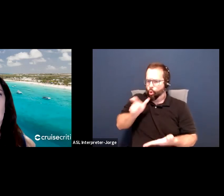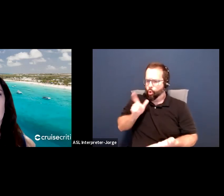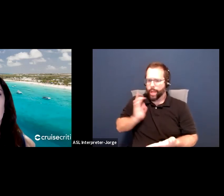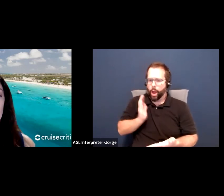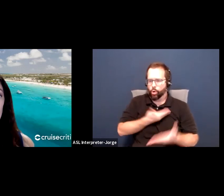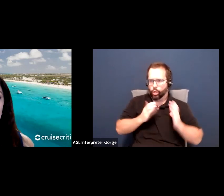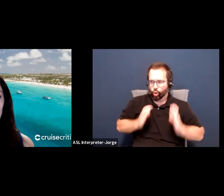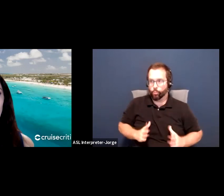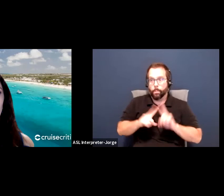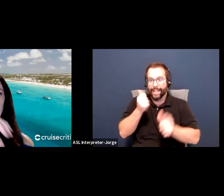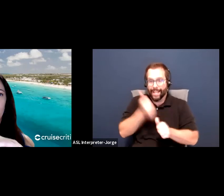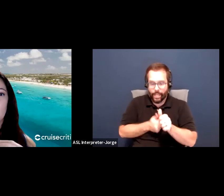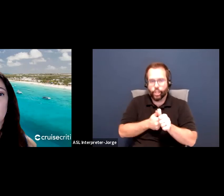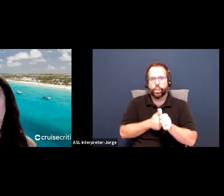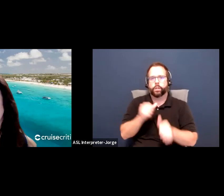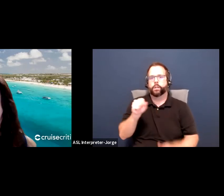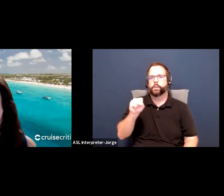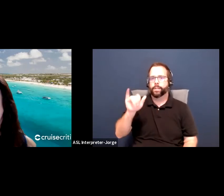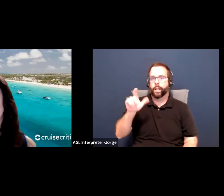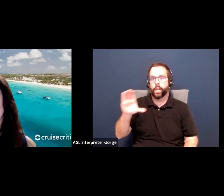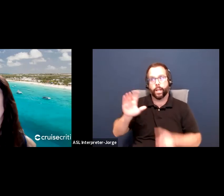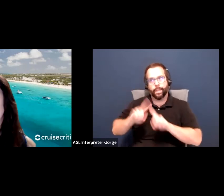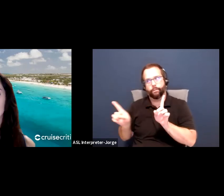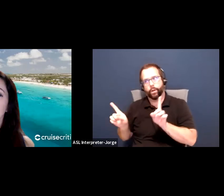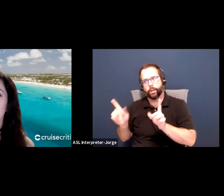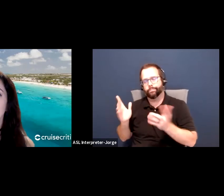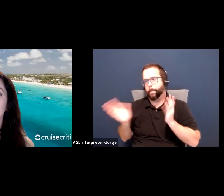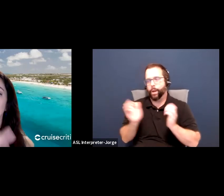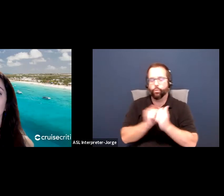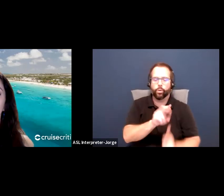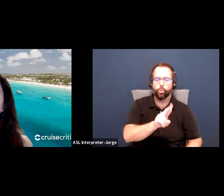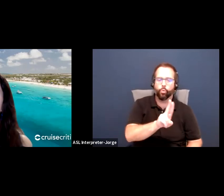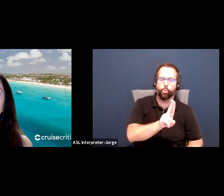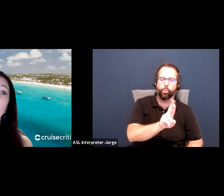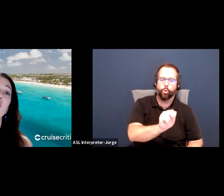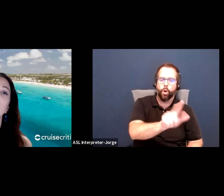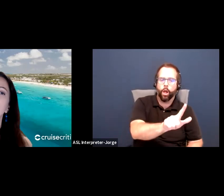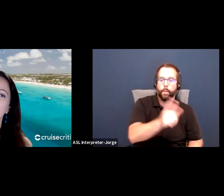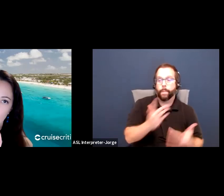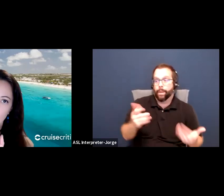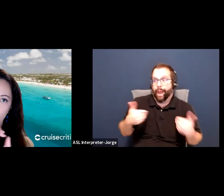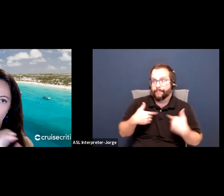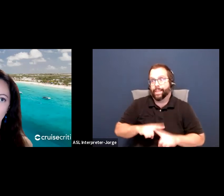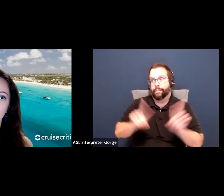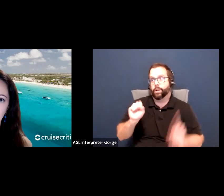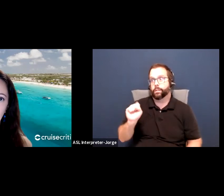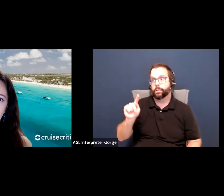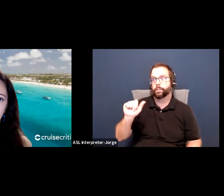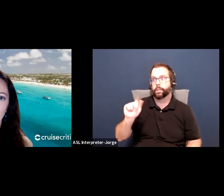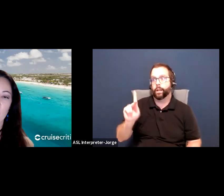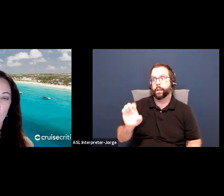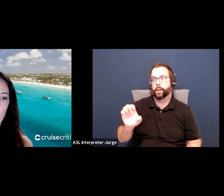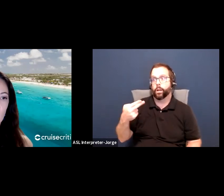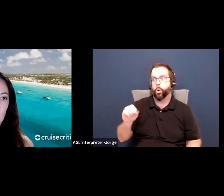versus rural. You might have a different stakeholder analysis for your rural communities than you do for your metropolitan